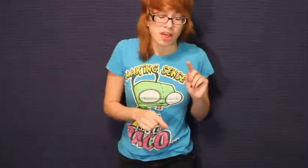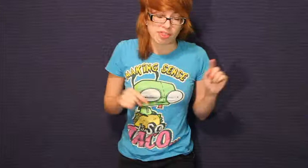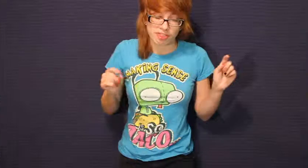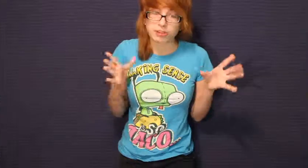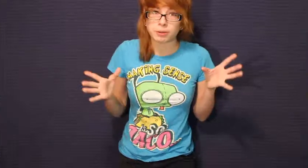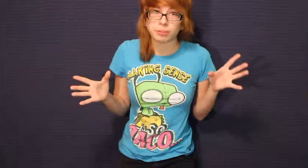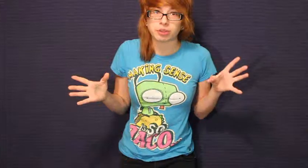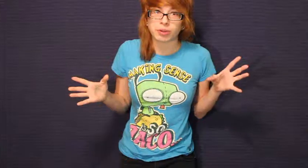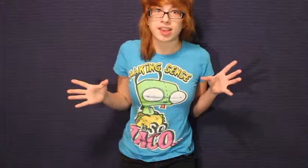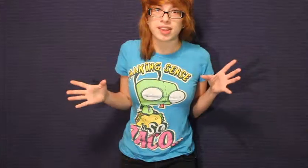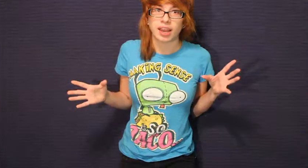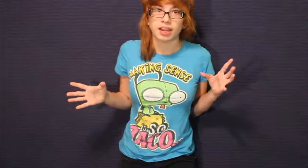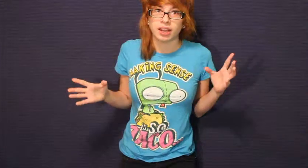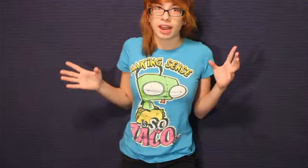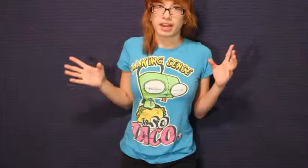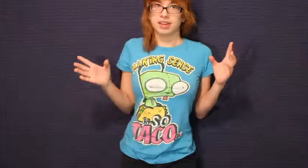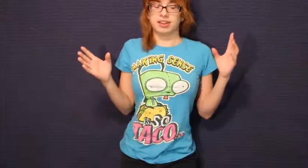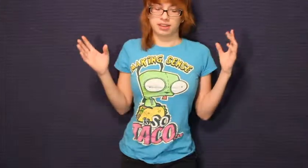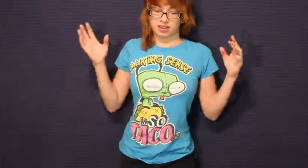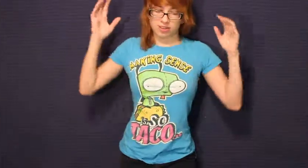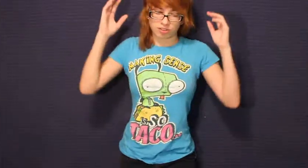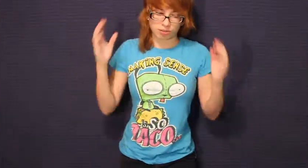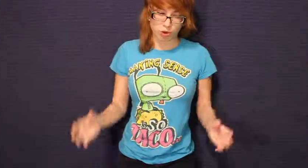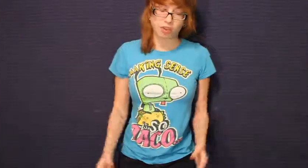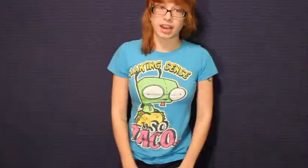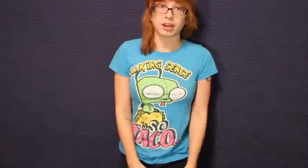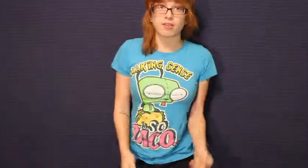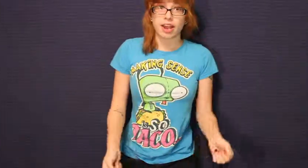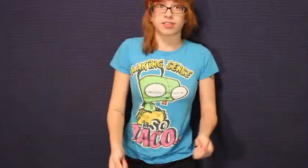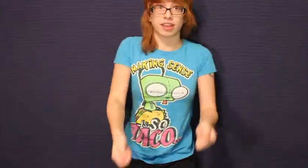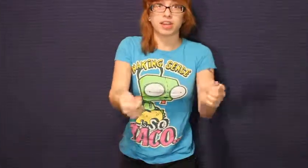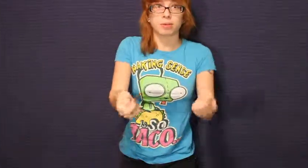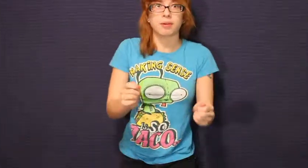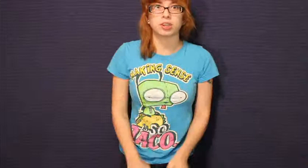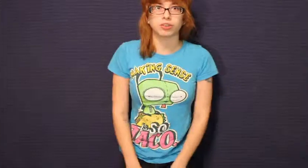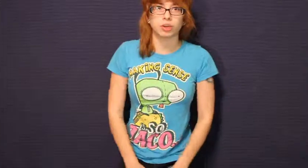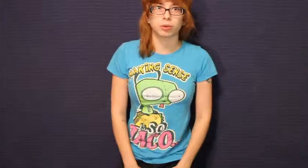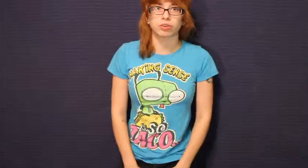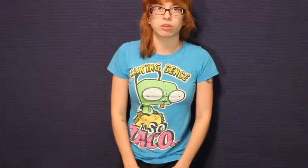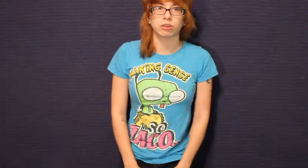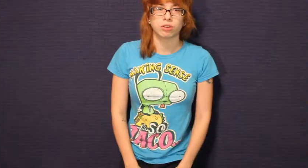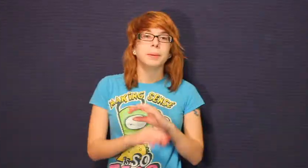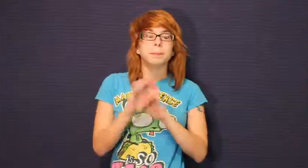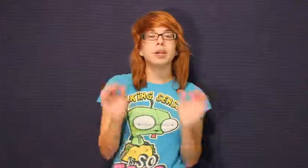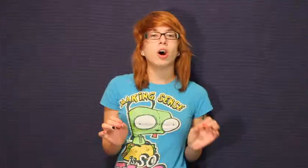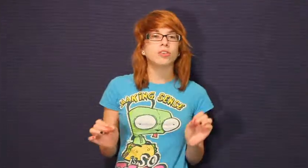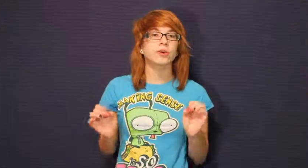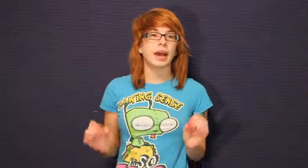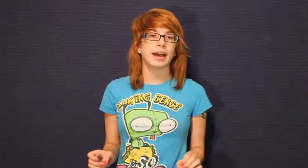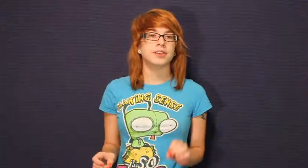That's pretty much what they say and it's just wrong. They hand out flyers saying your mom kills animals. PETA also has